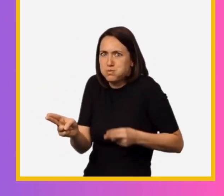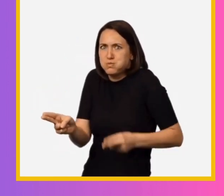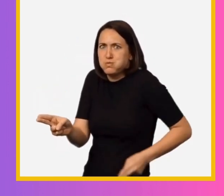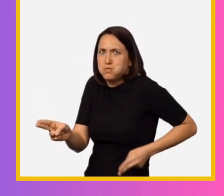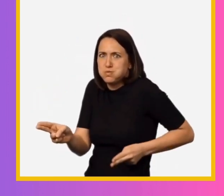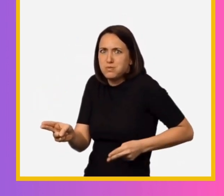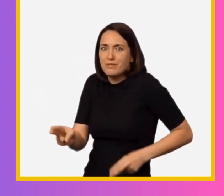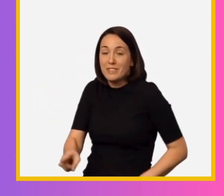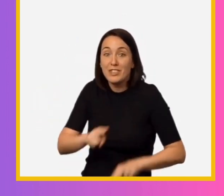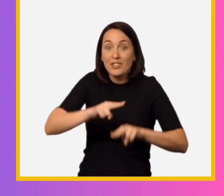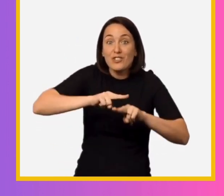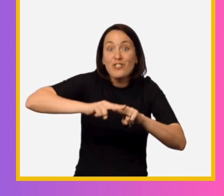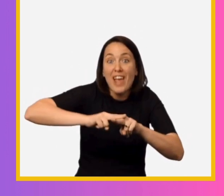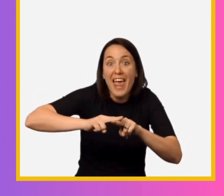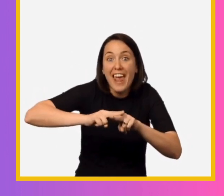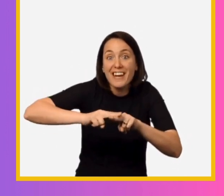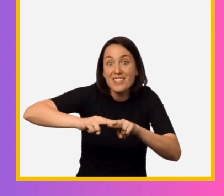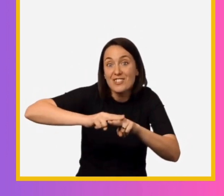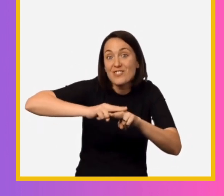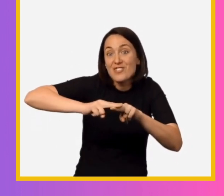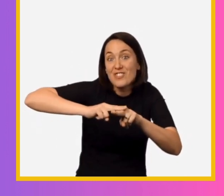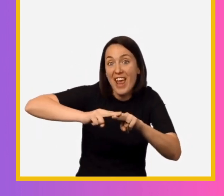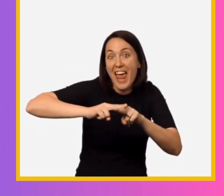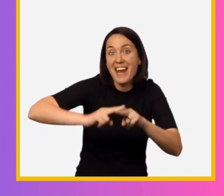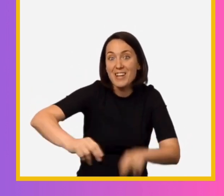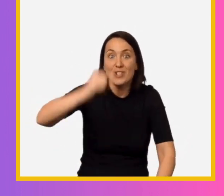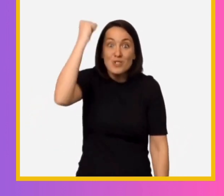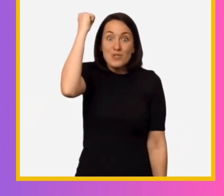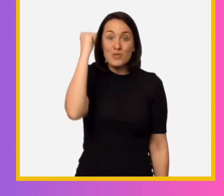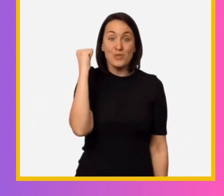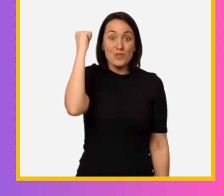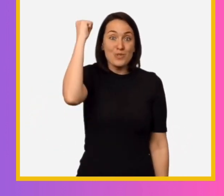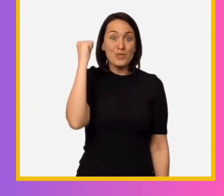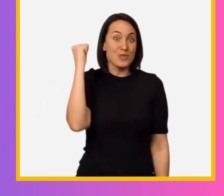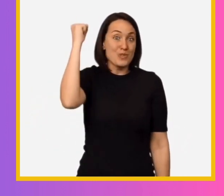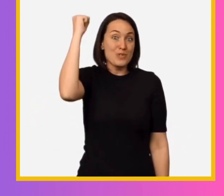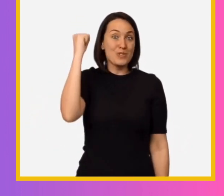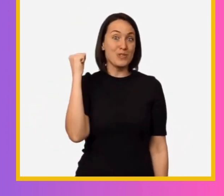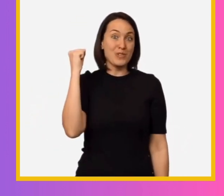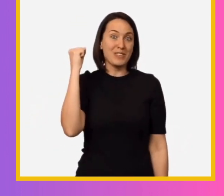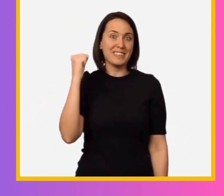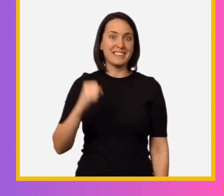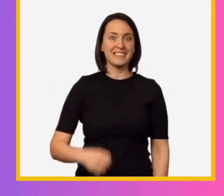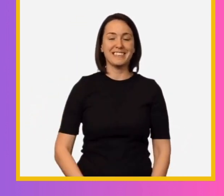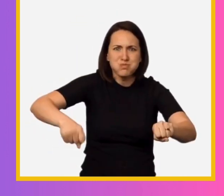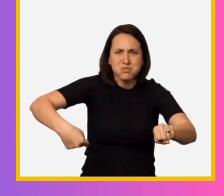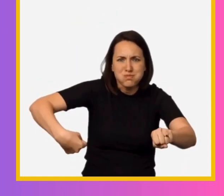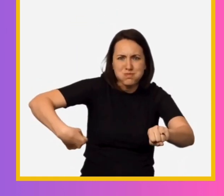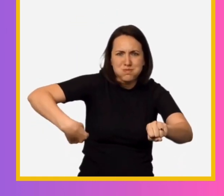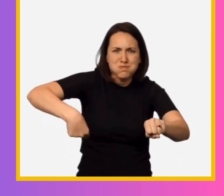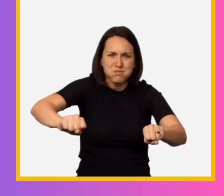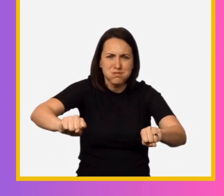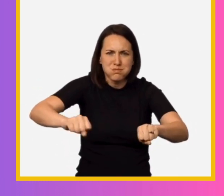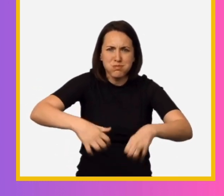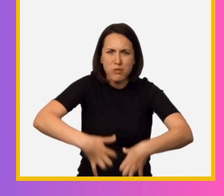moving forward. Train, train. Choo, choo, choo. Motorcycle, motorcycle,